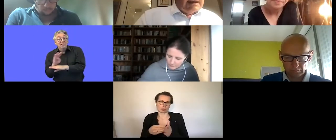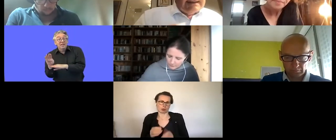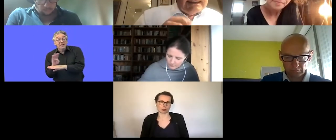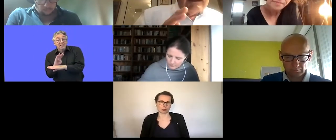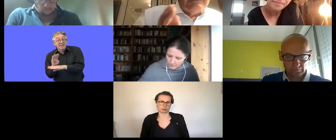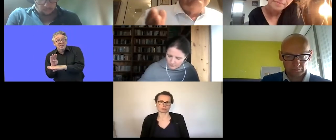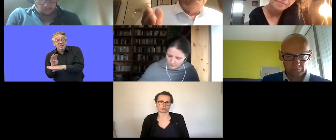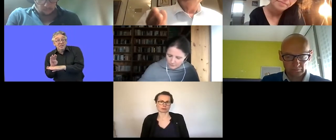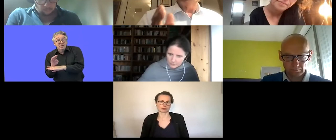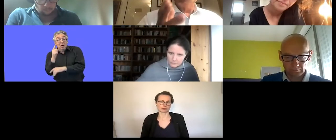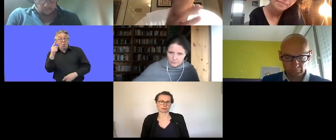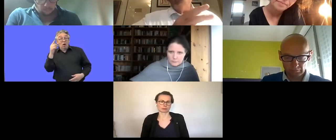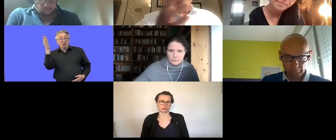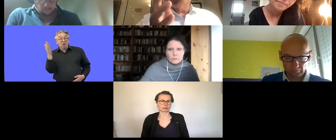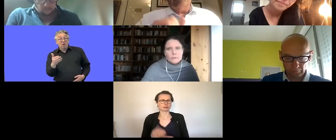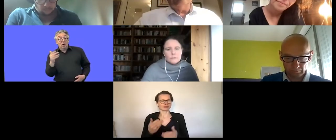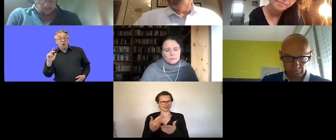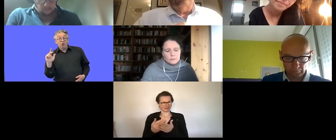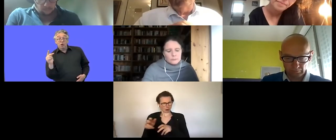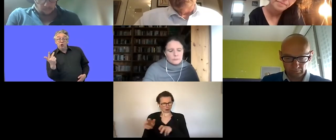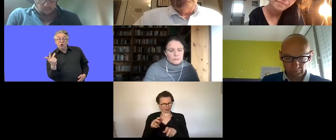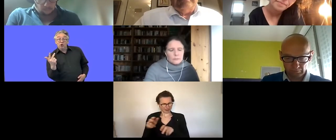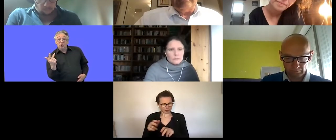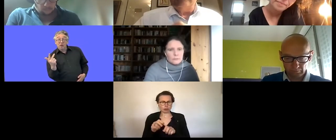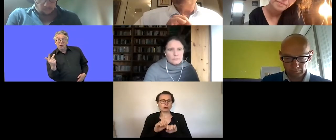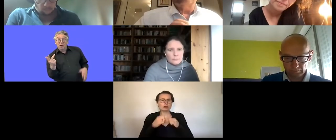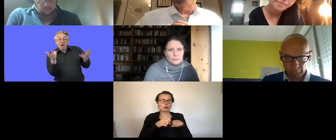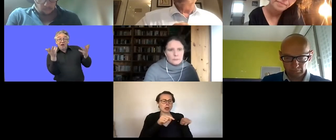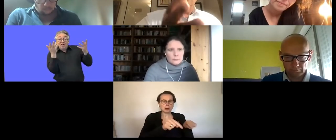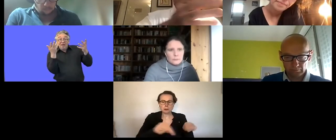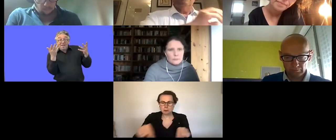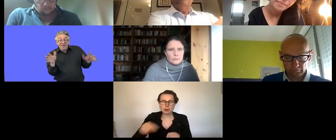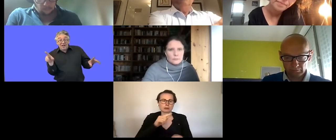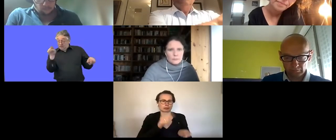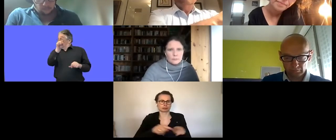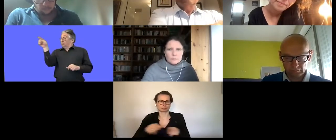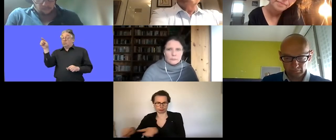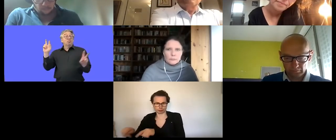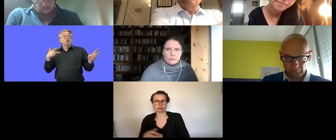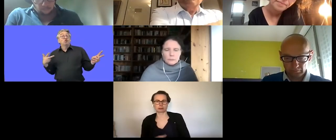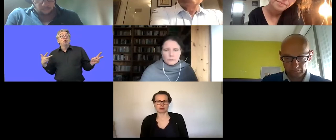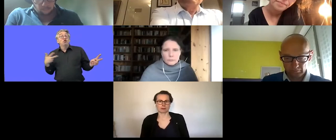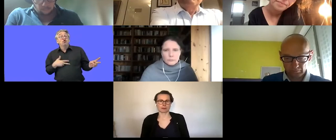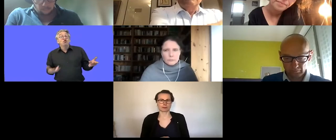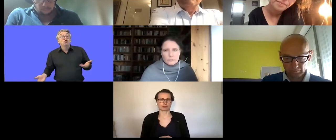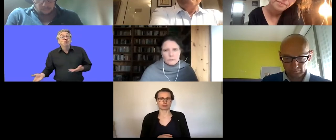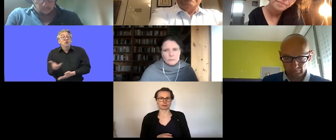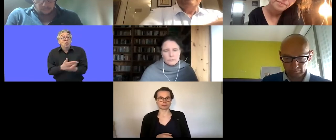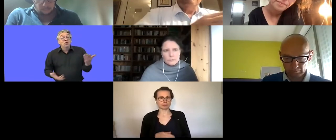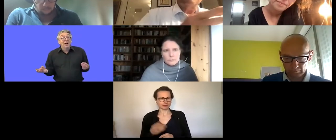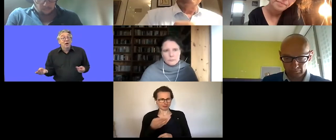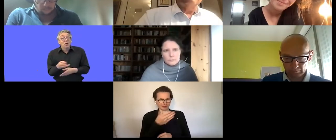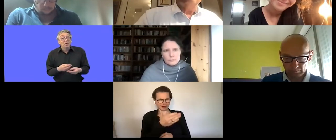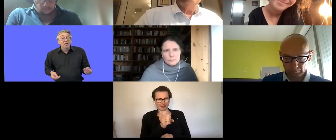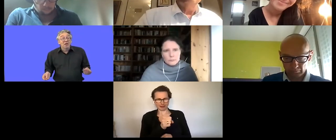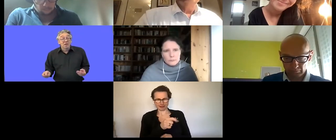and quite a few disabled persons in the national economy now the member states of the european